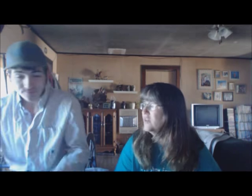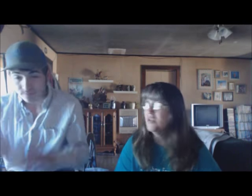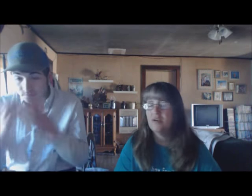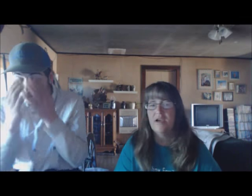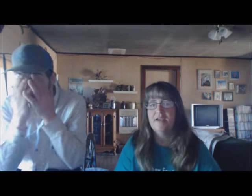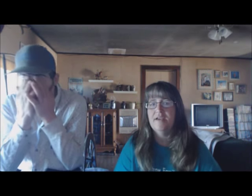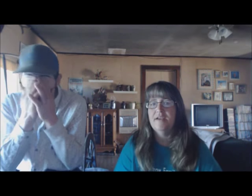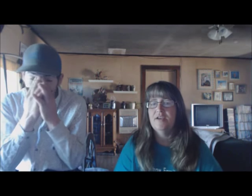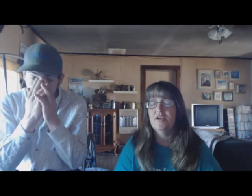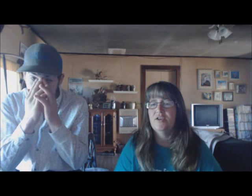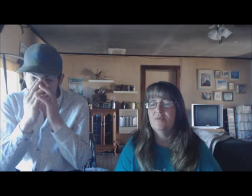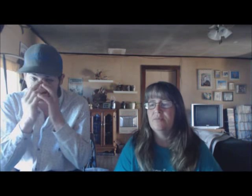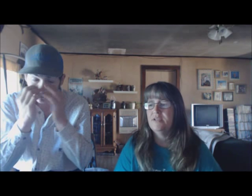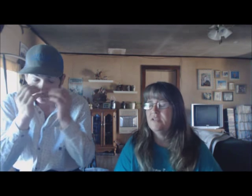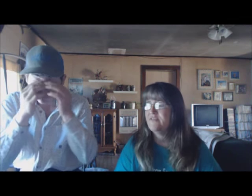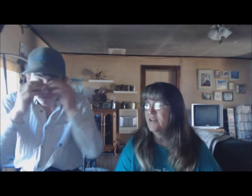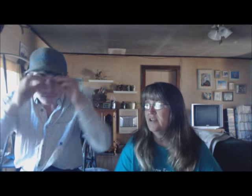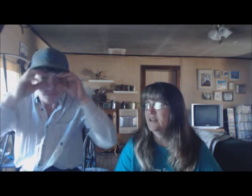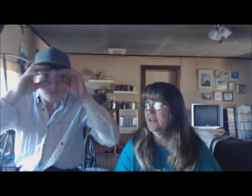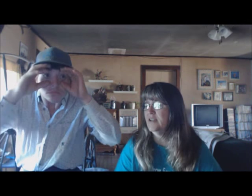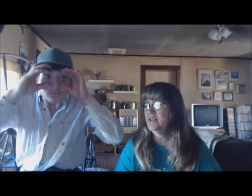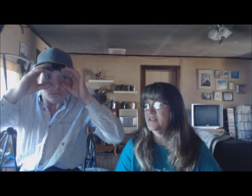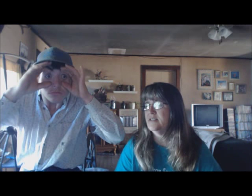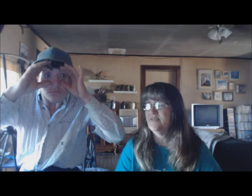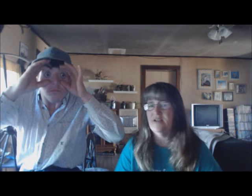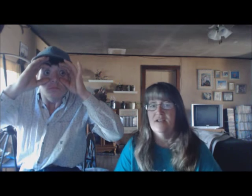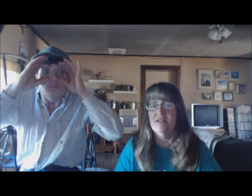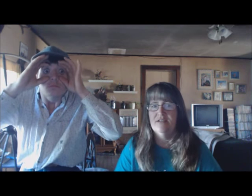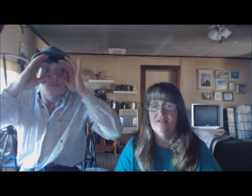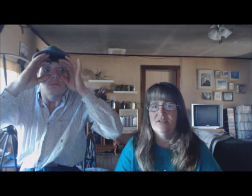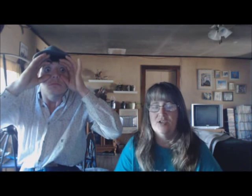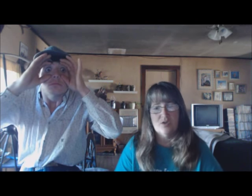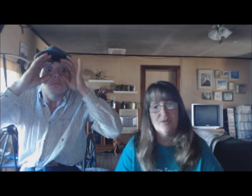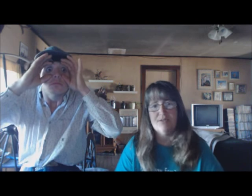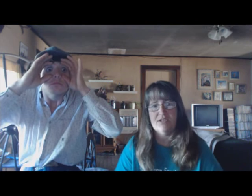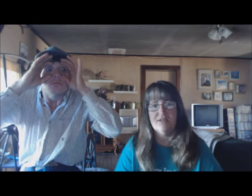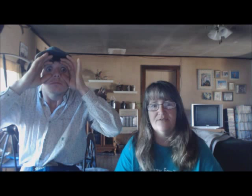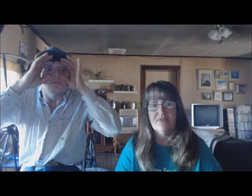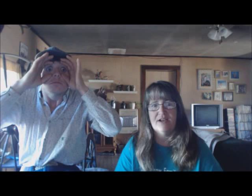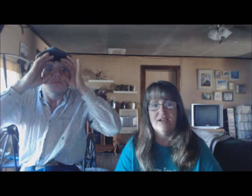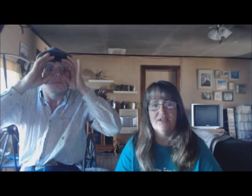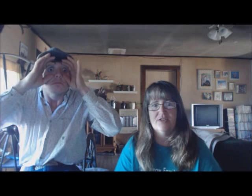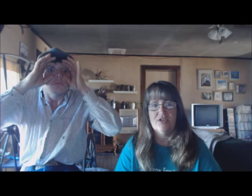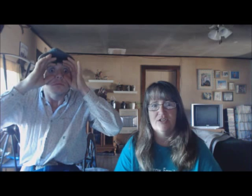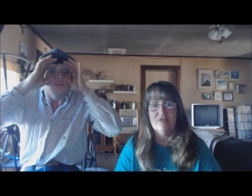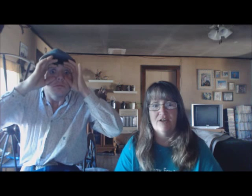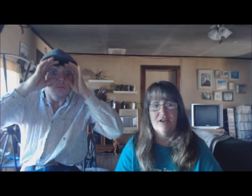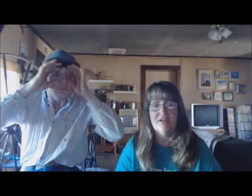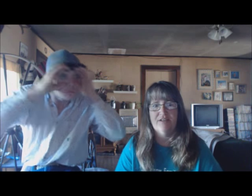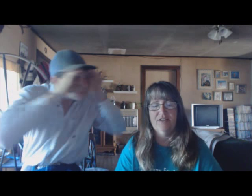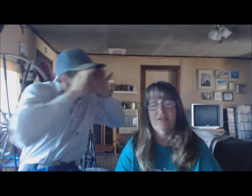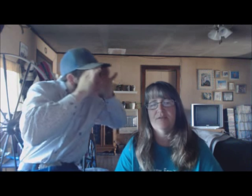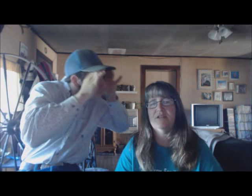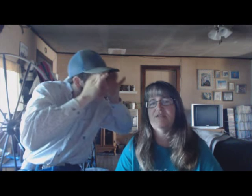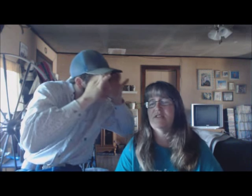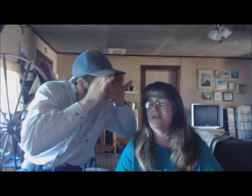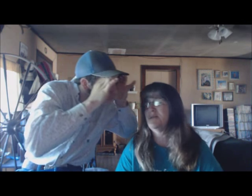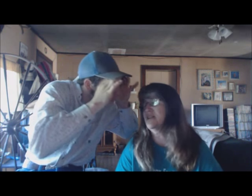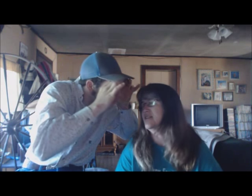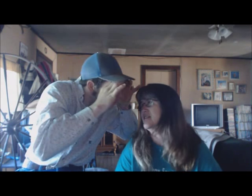Okay. Coop is fine. Ice is fine. Storm's healed and fine, so she can ride. You stop it.